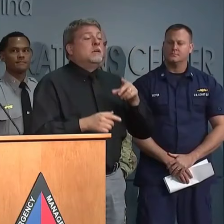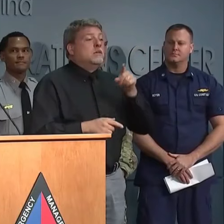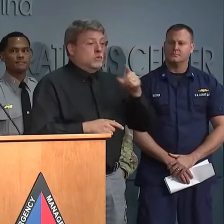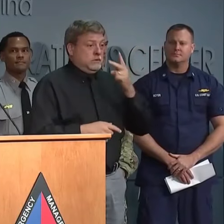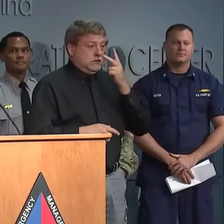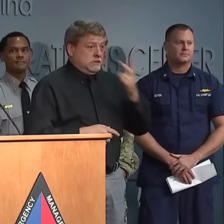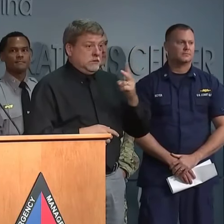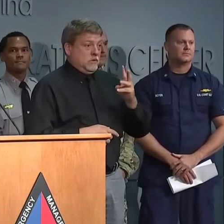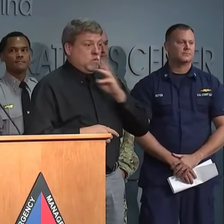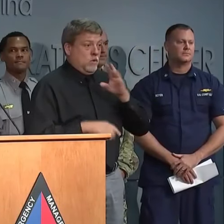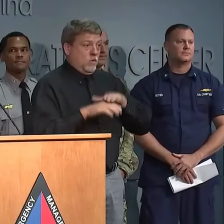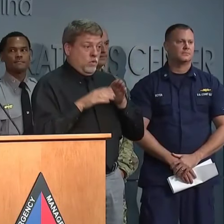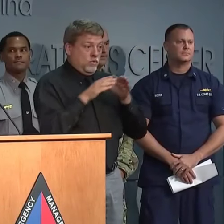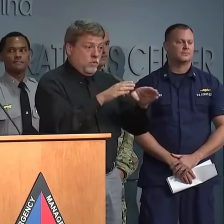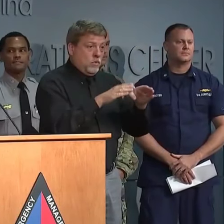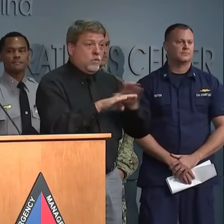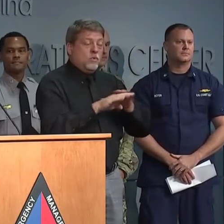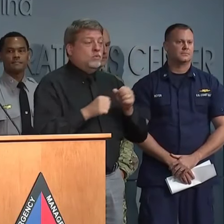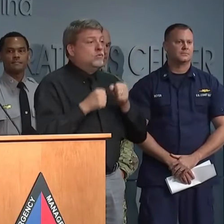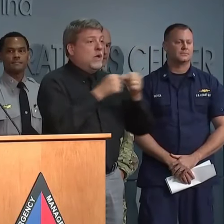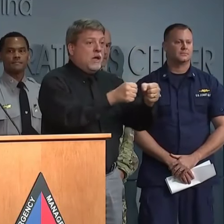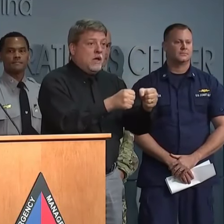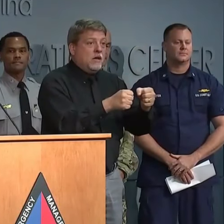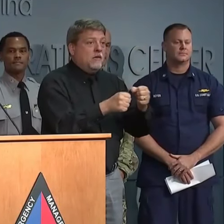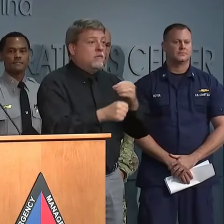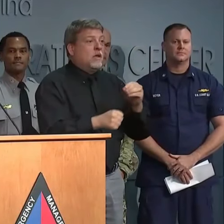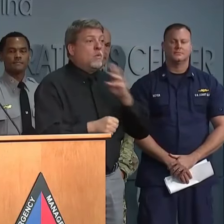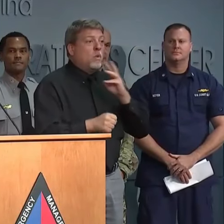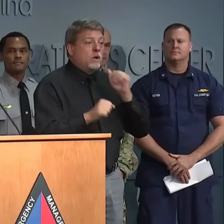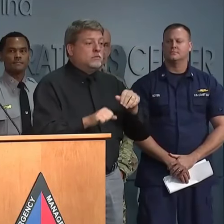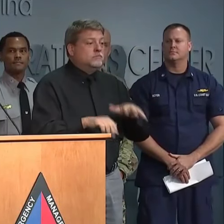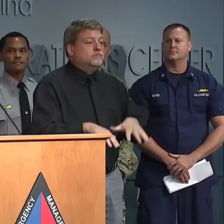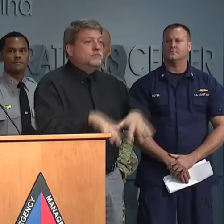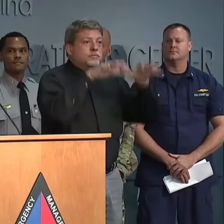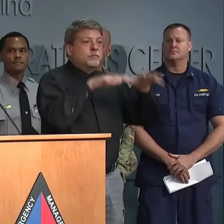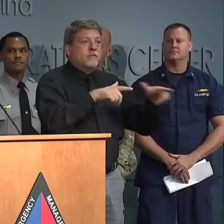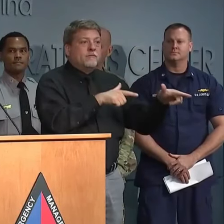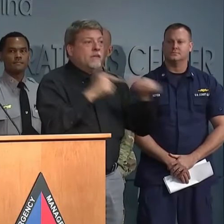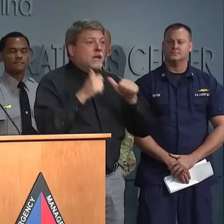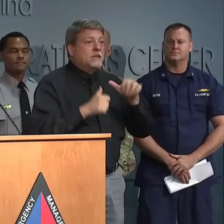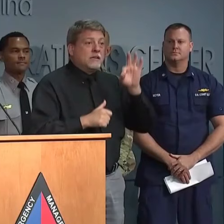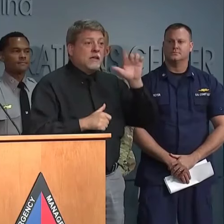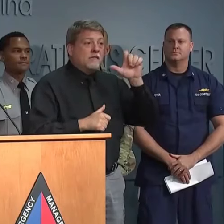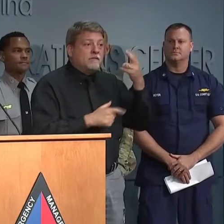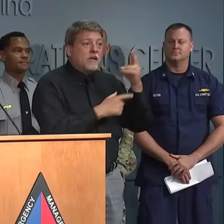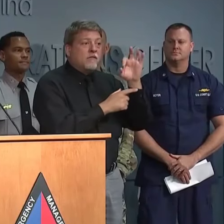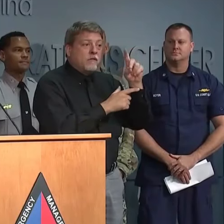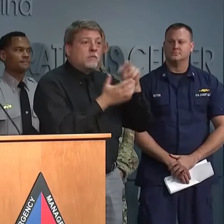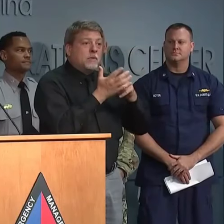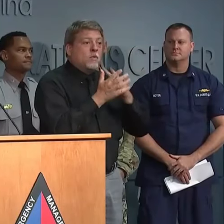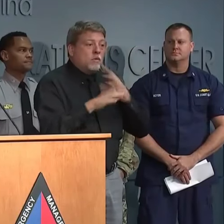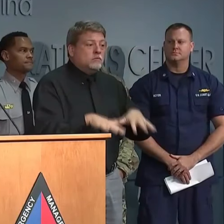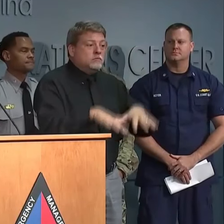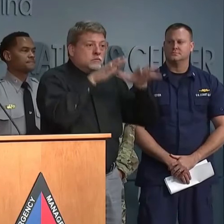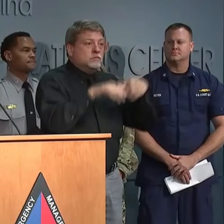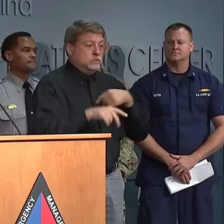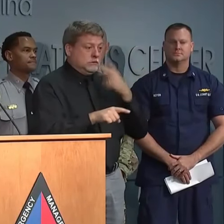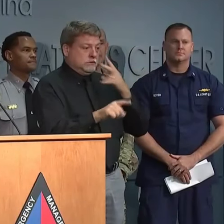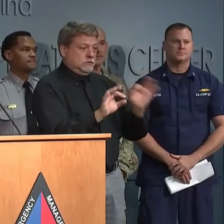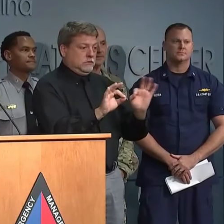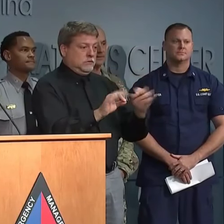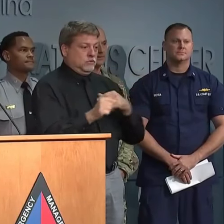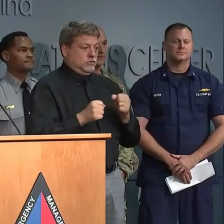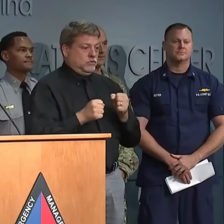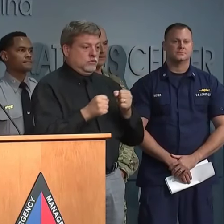Those waters can rise quickly and it only takes a few inches of running water to wash a vehicle away.